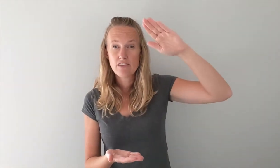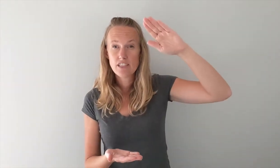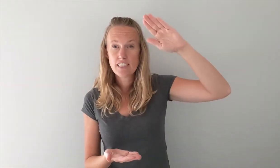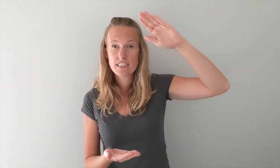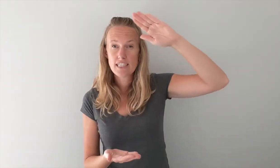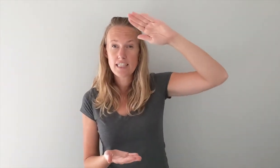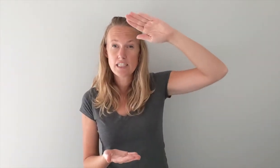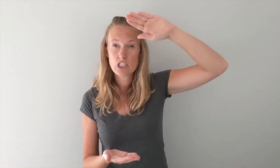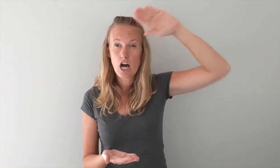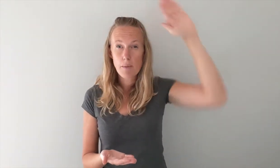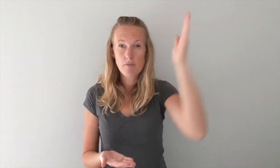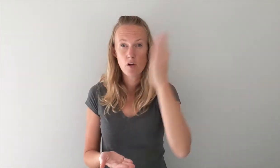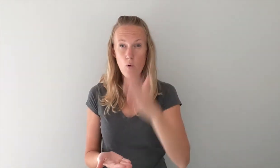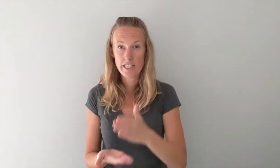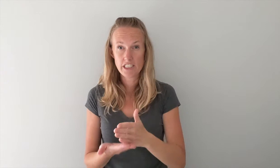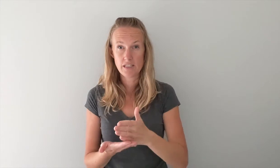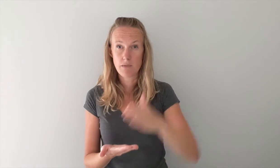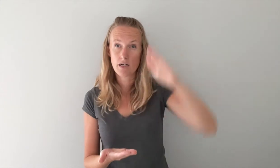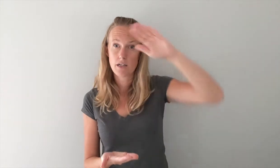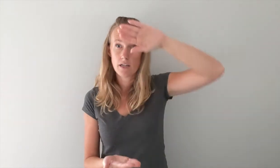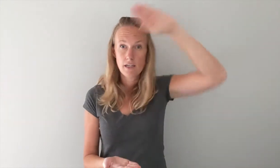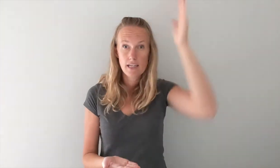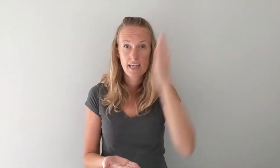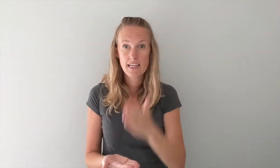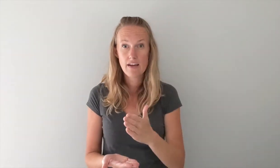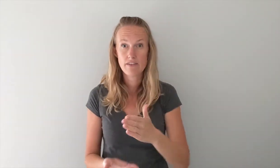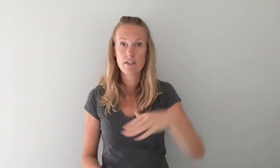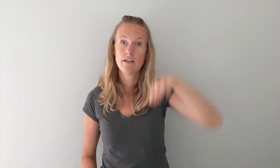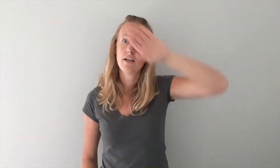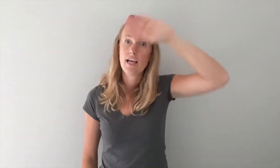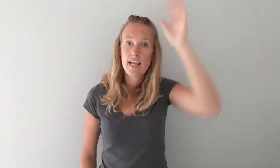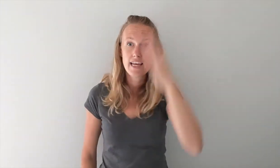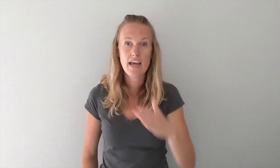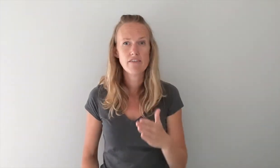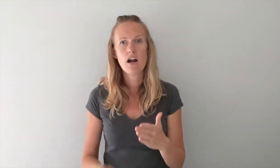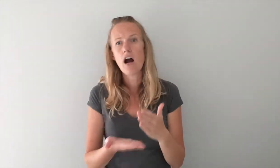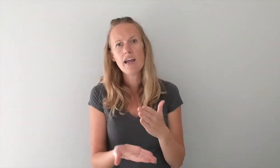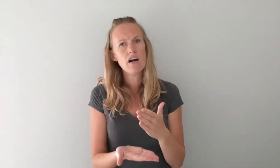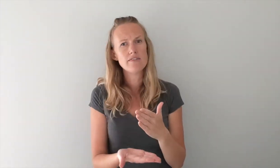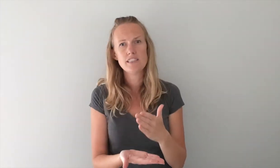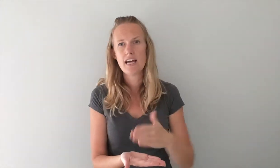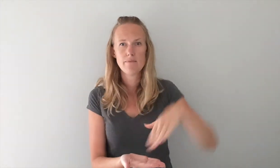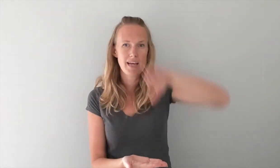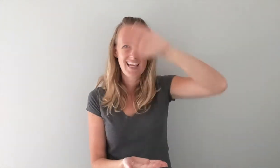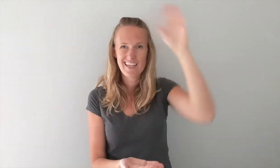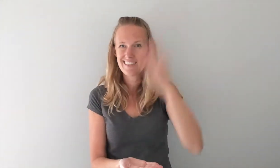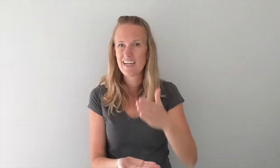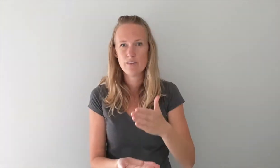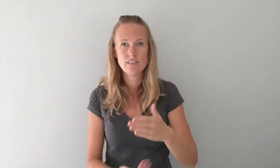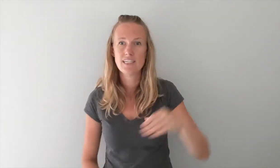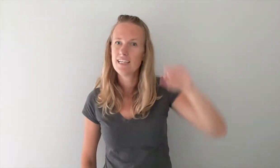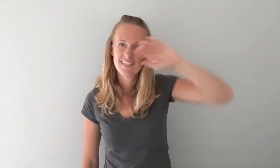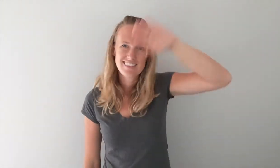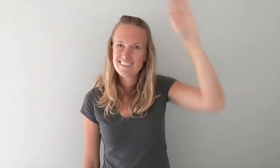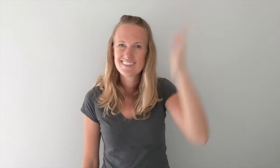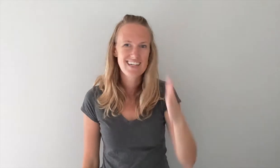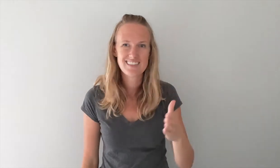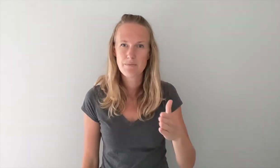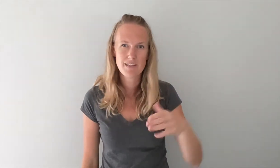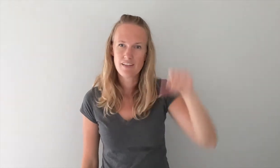is like the top of a question mark. Okay never never I often have my hand out it's not something that